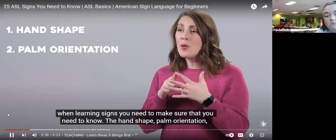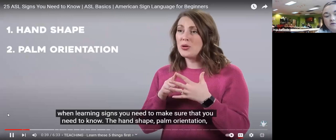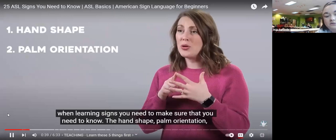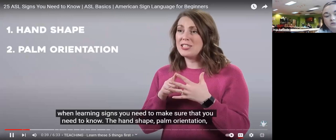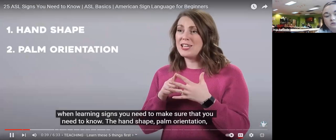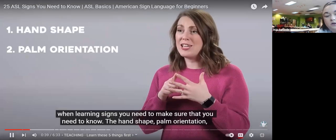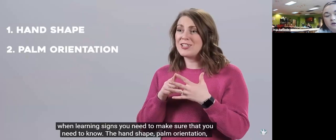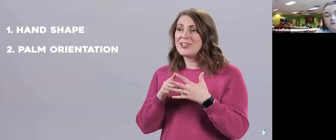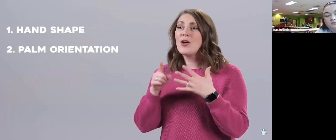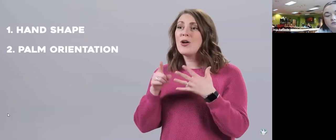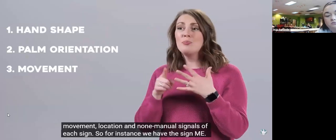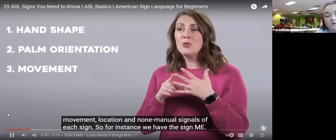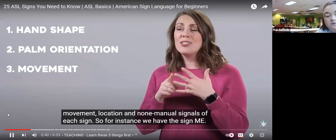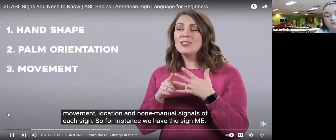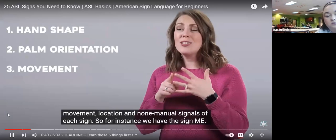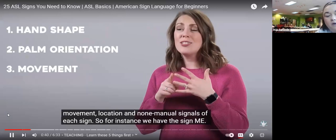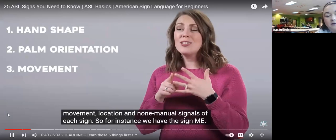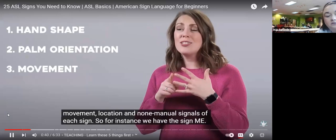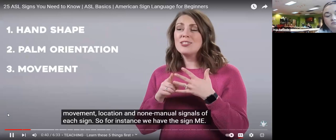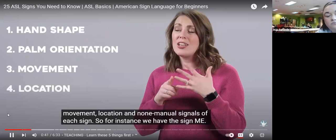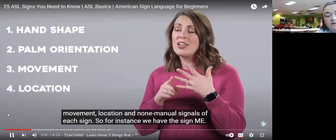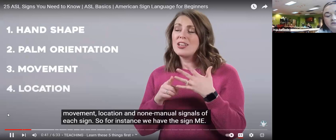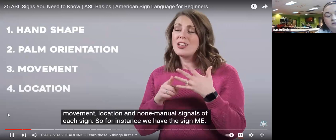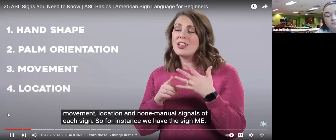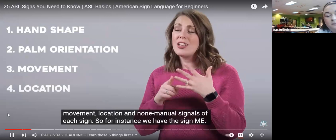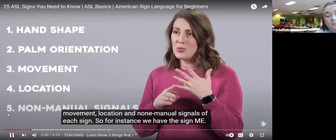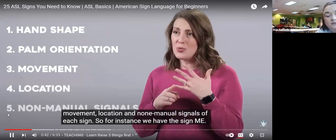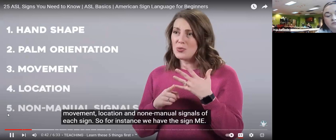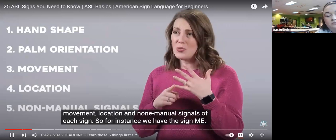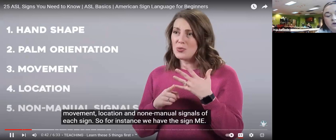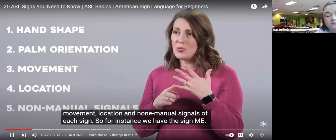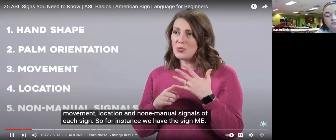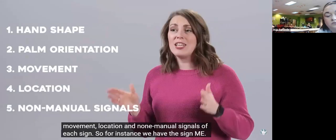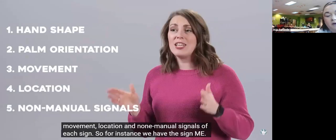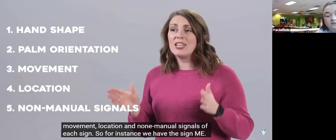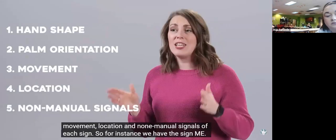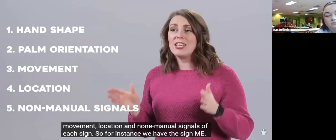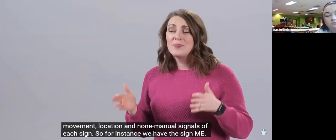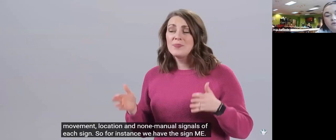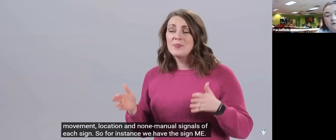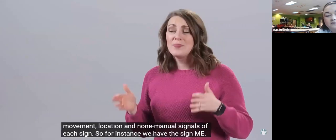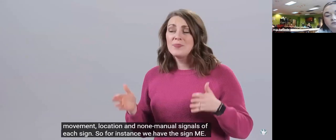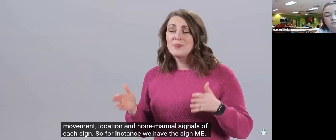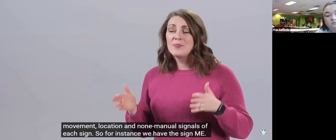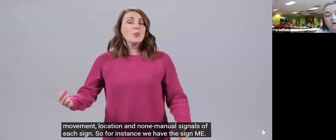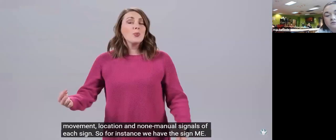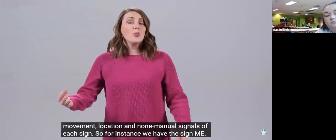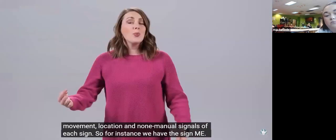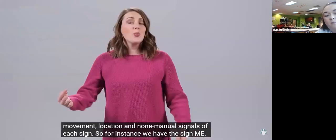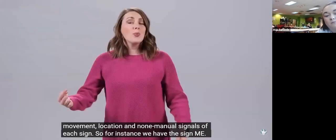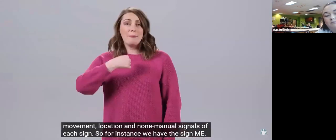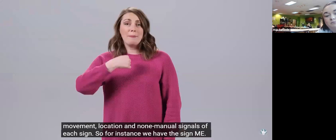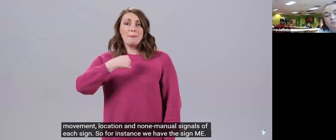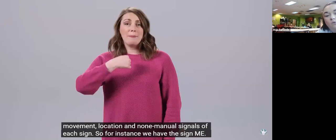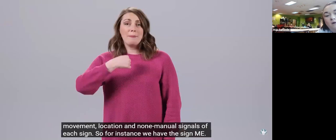palm orientation movement location and non-manual signals of each sign so for instance we have the